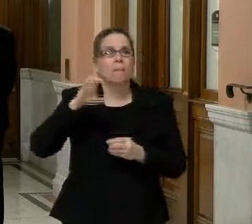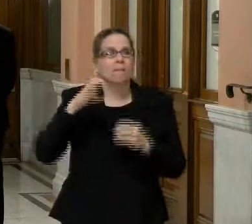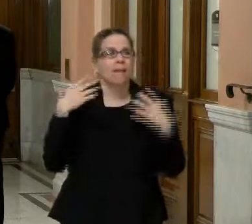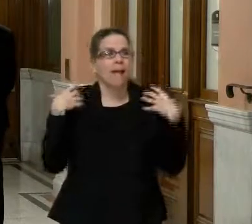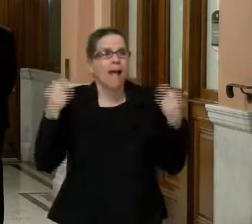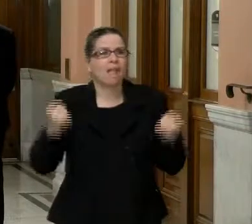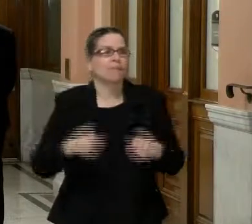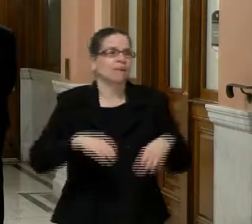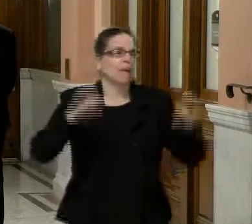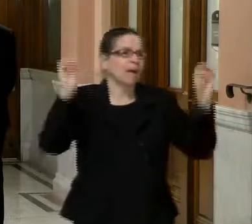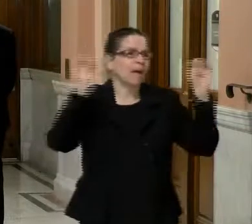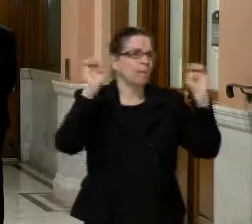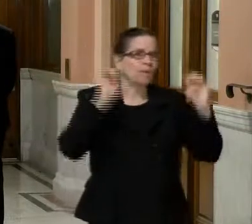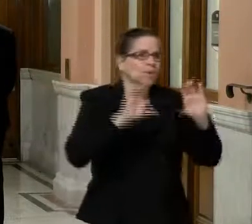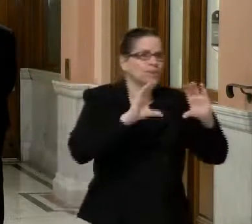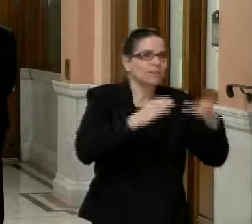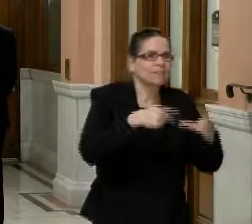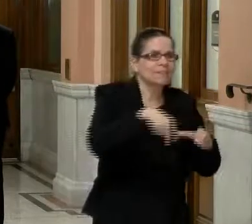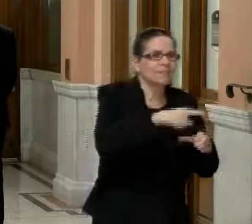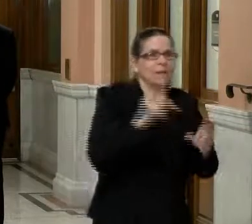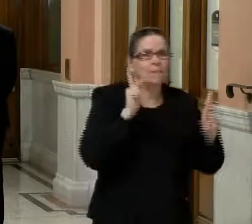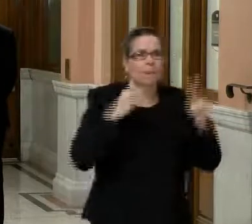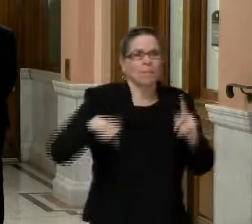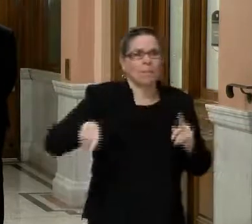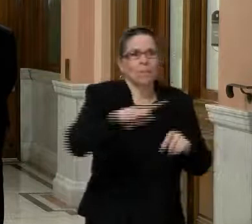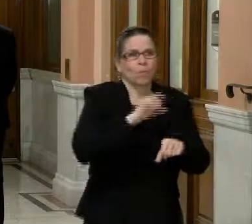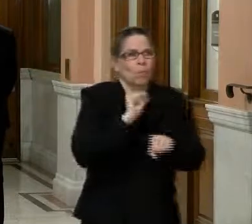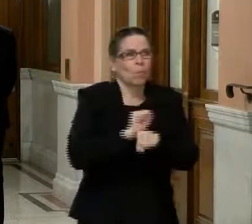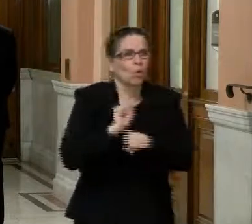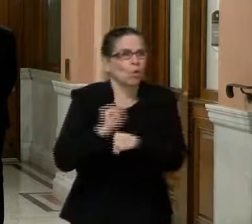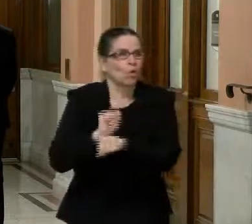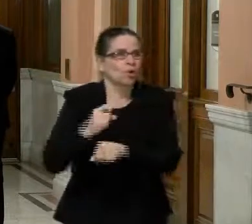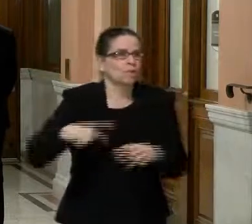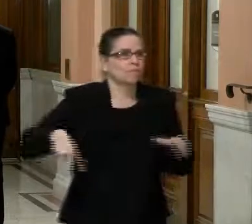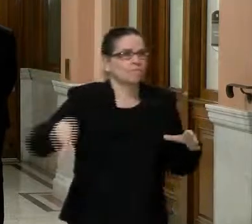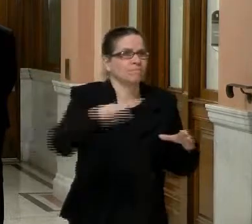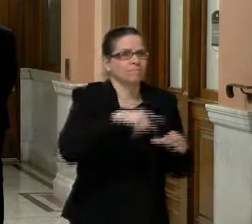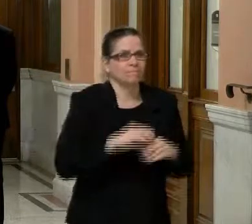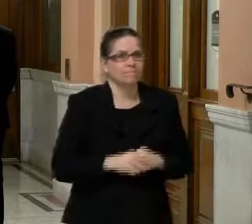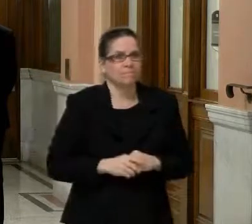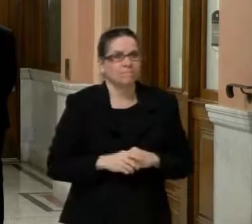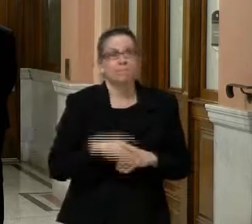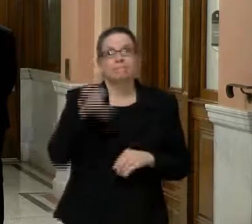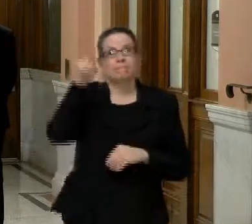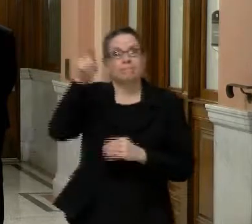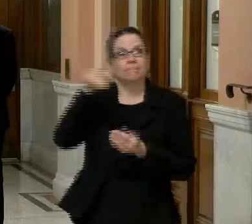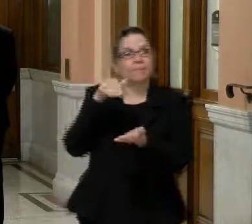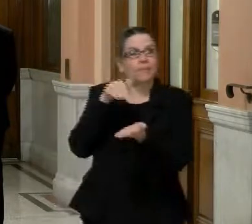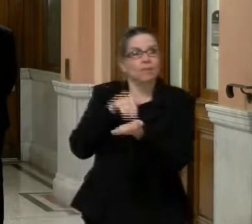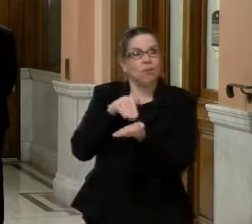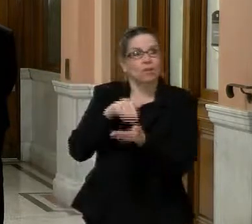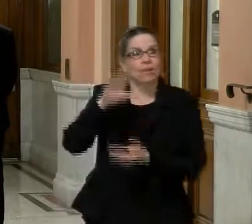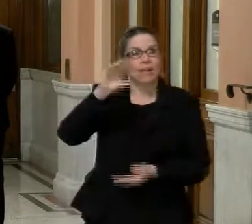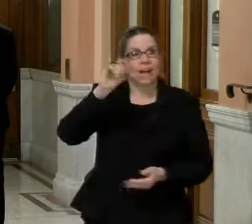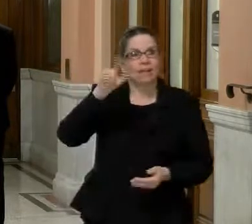effort going and, uh, and of course, Dr. Castile and her tireless work with the homeless community. Uh, we're very lucky